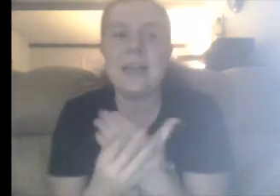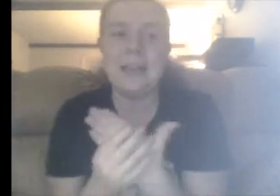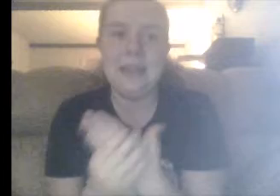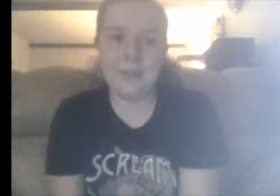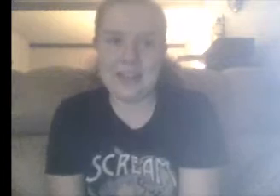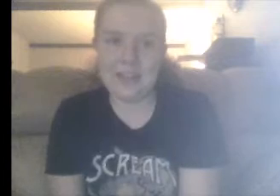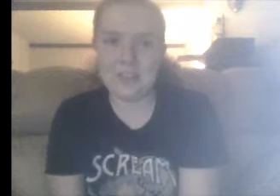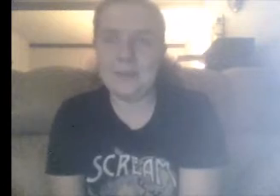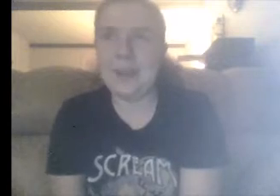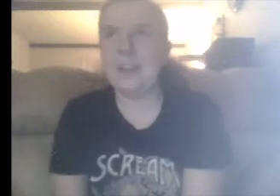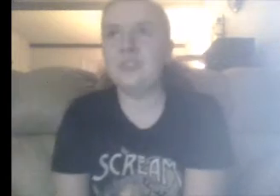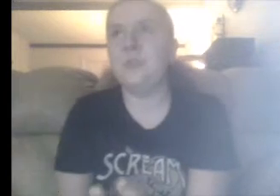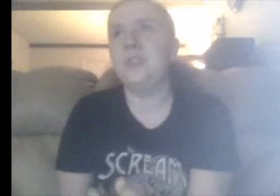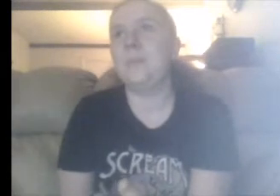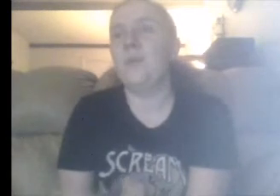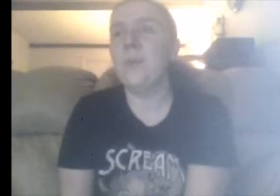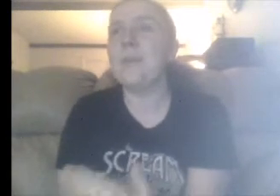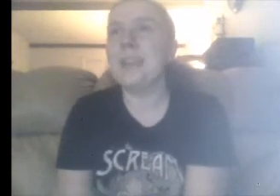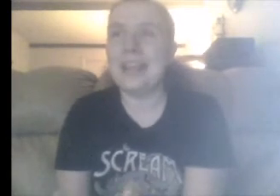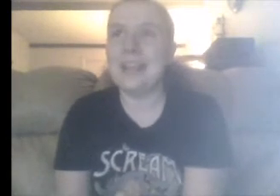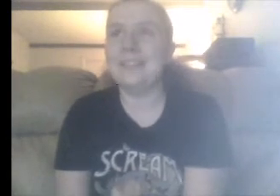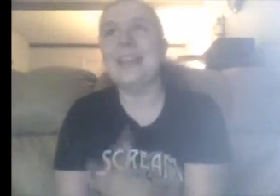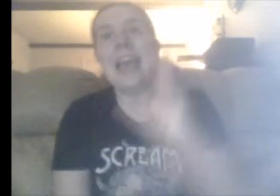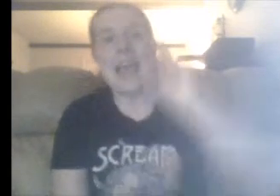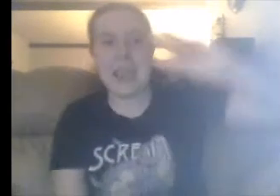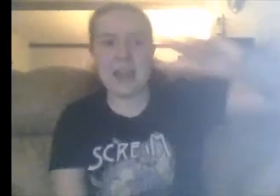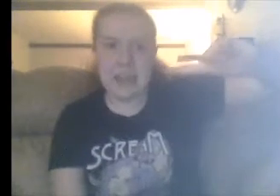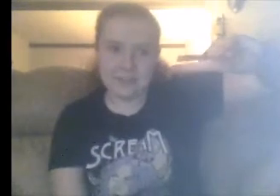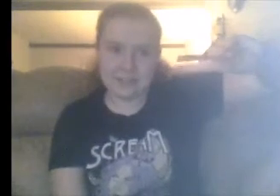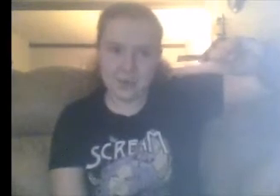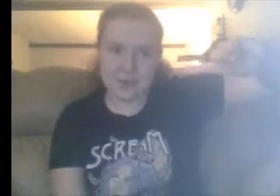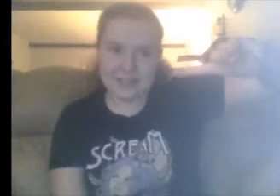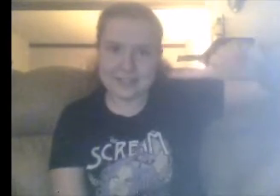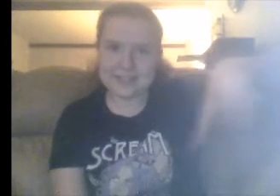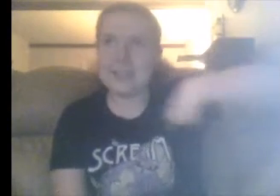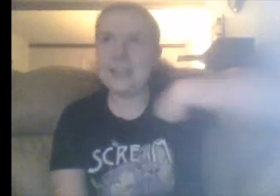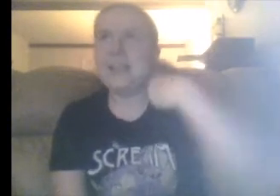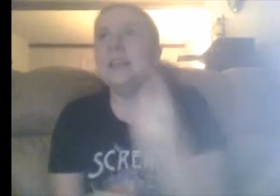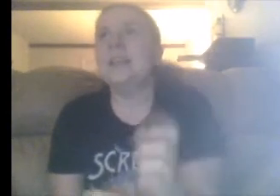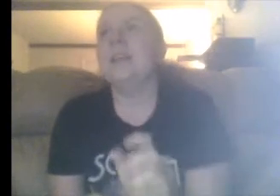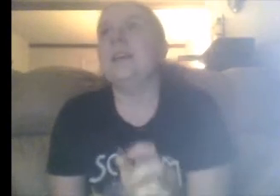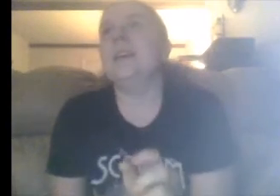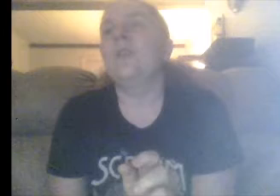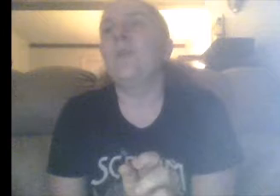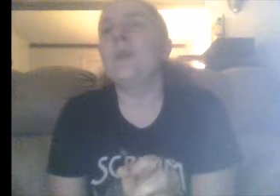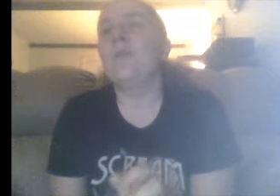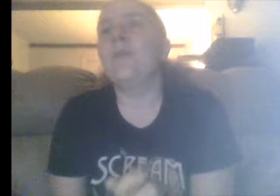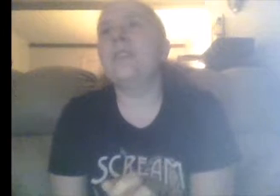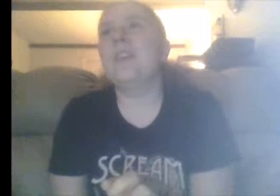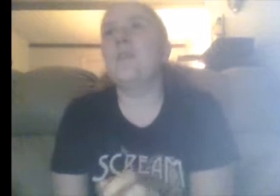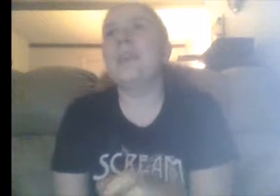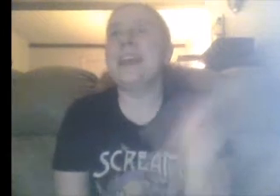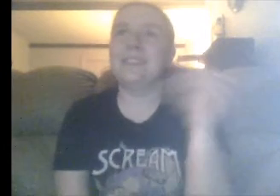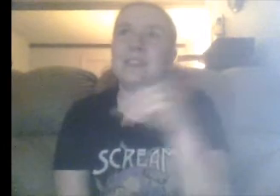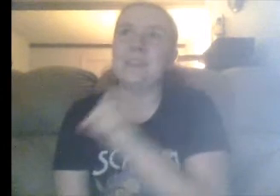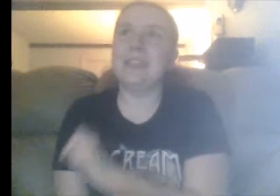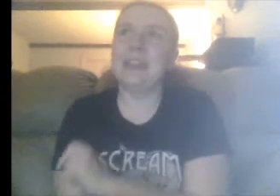elimination match which will be women in it and here's a twist the winner will face Naomi at SummerSlam